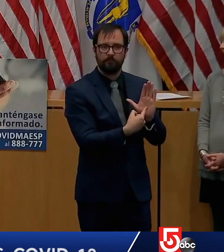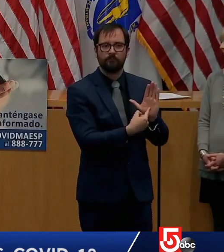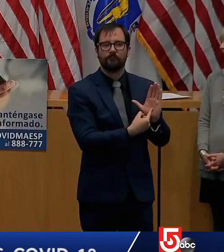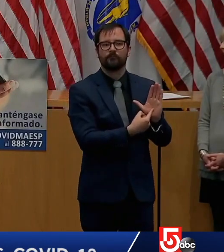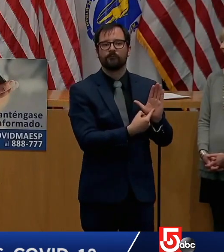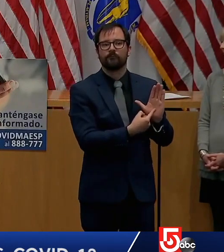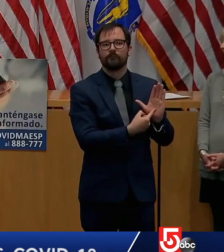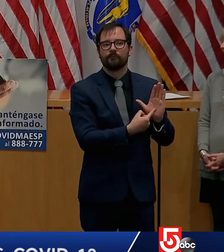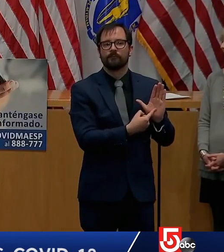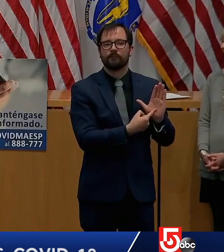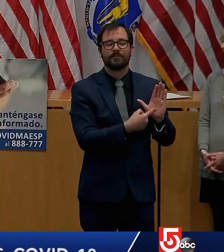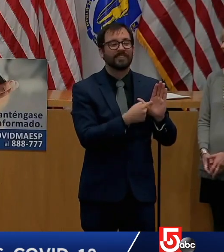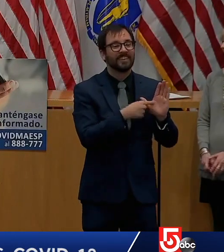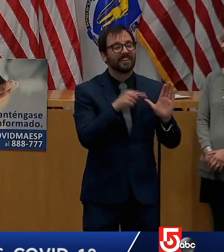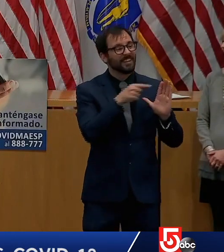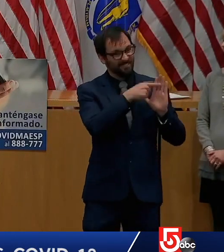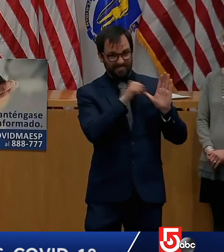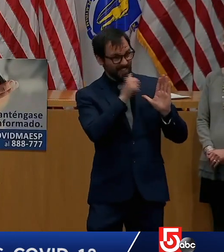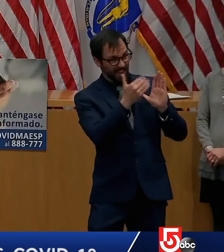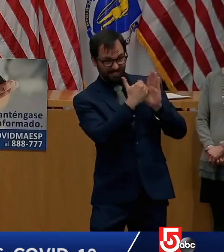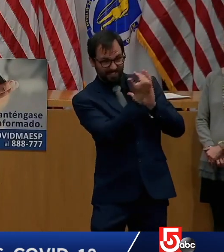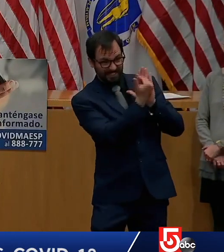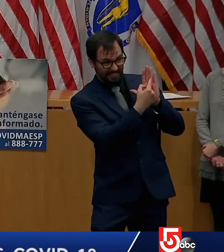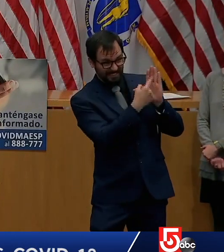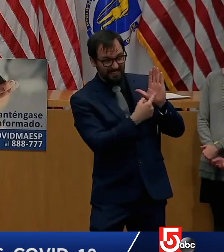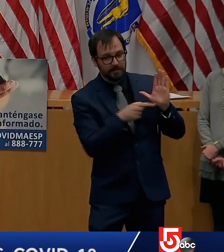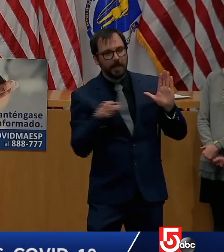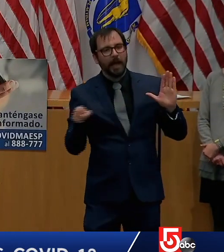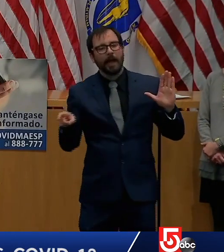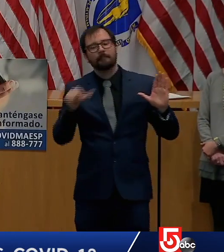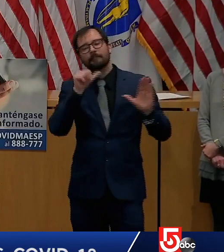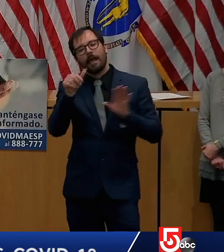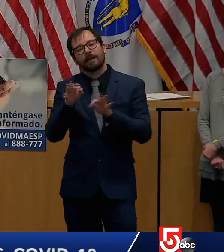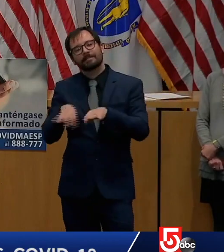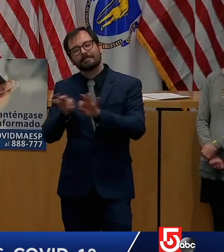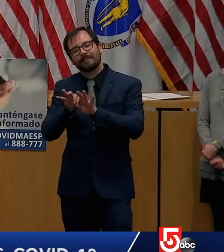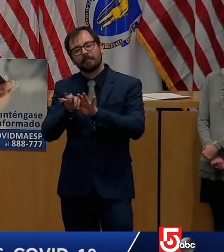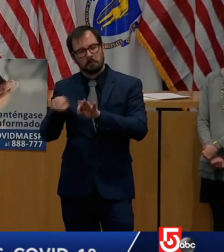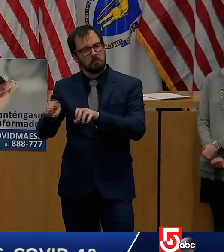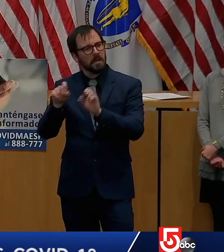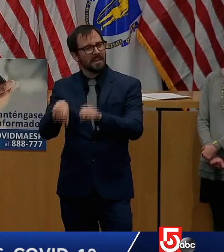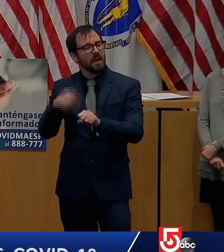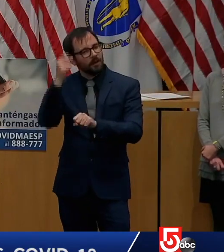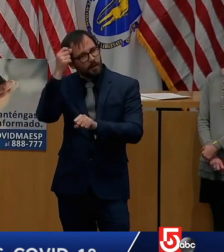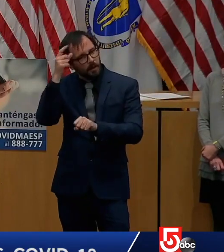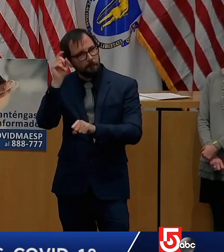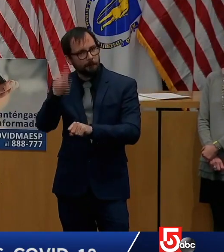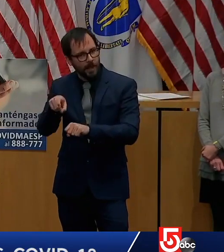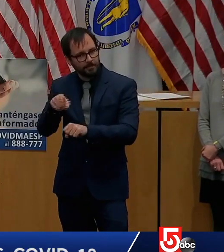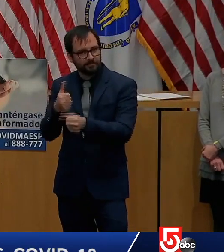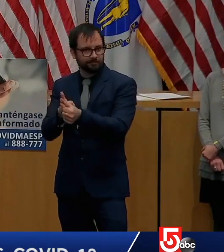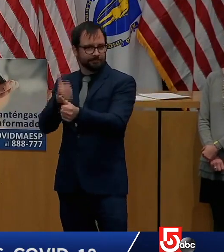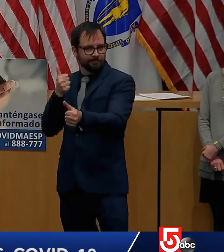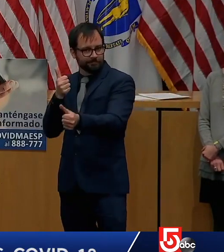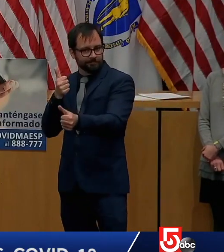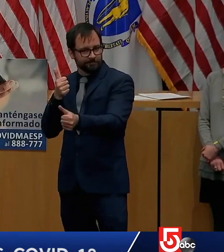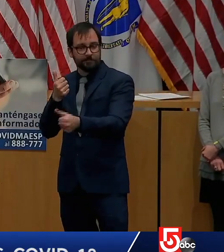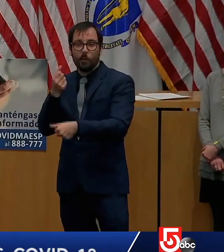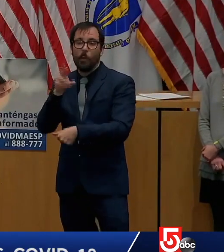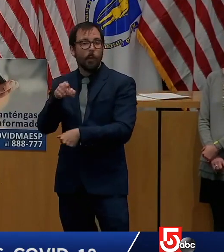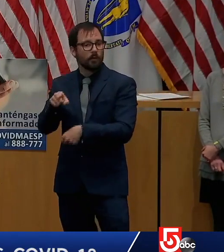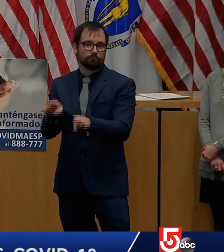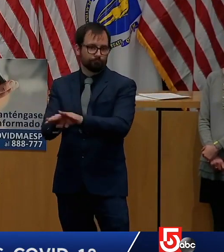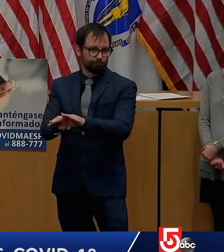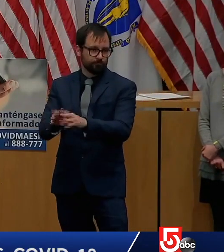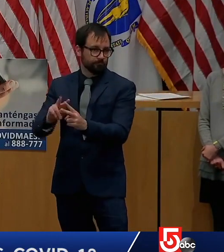home or work remotely or not work at all. The goal going forward here is going to be to establish prerequisites around